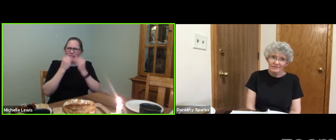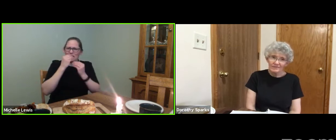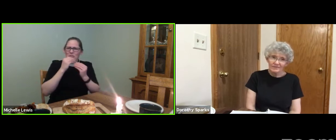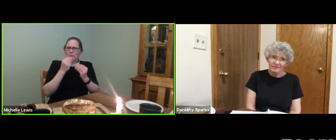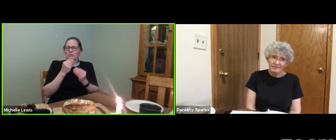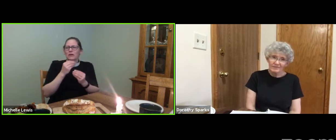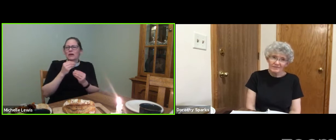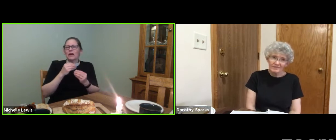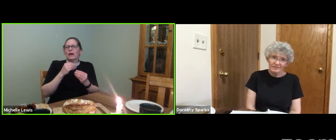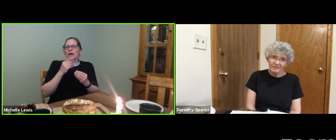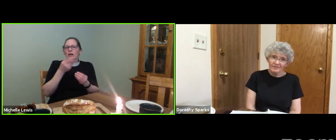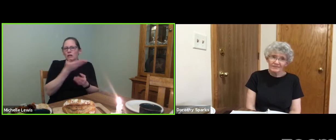had?